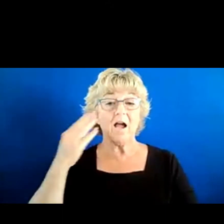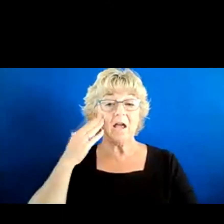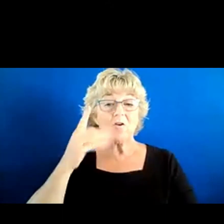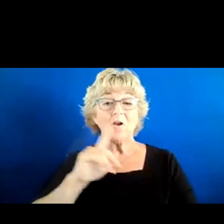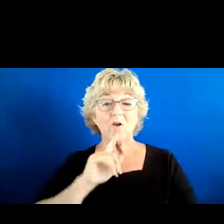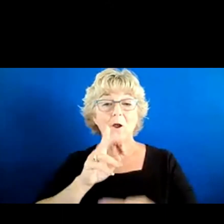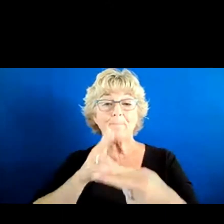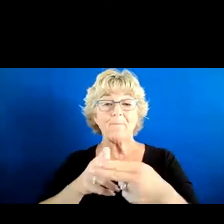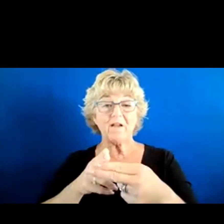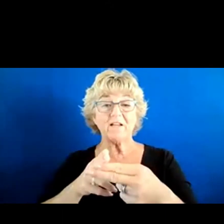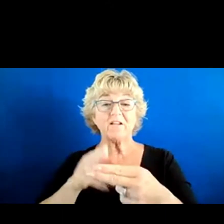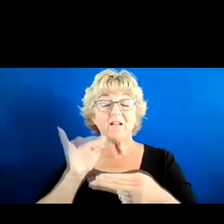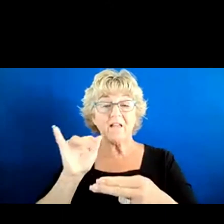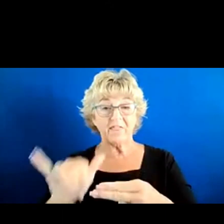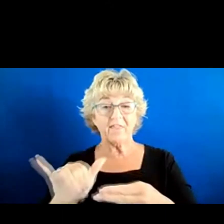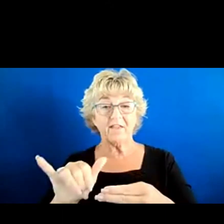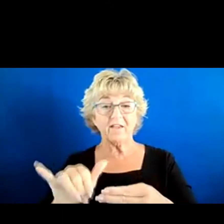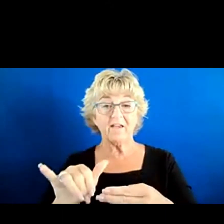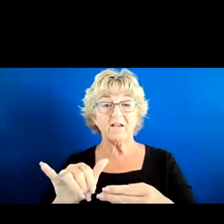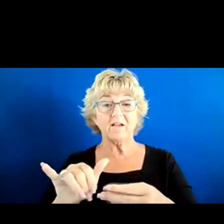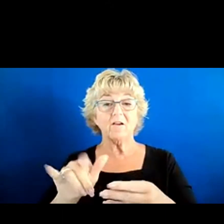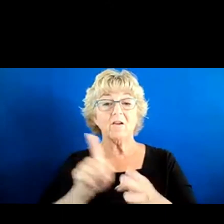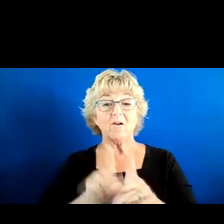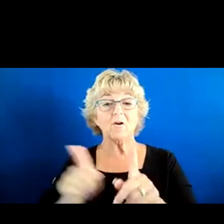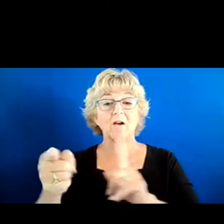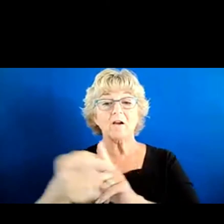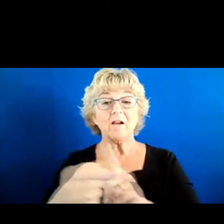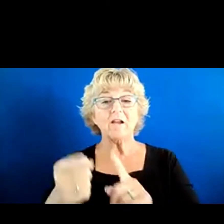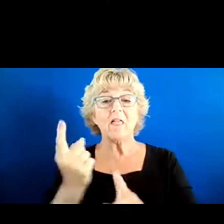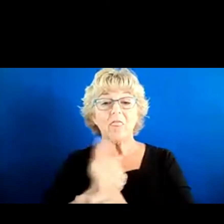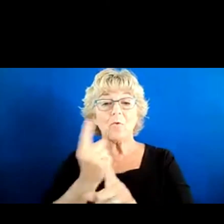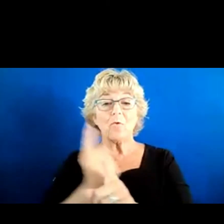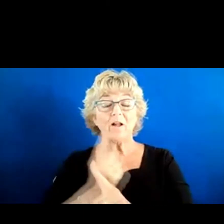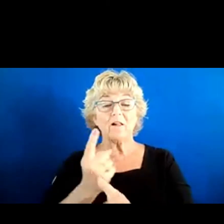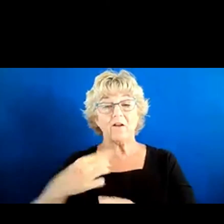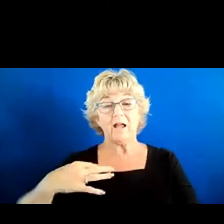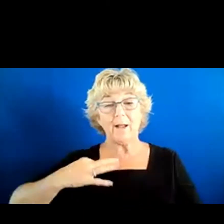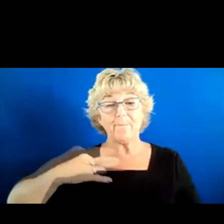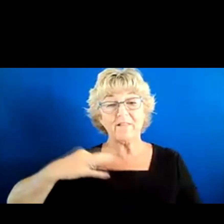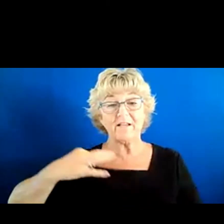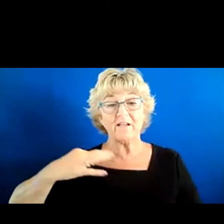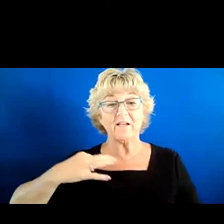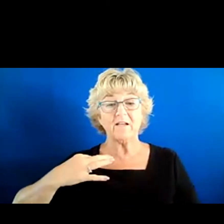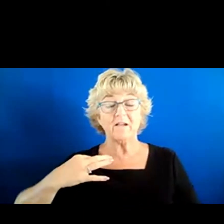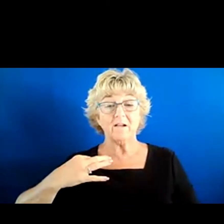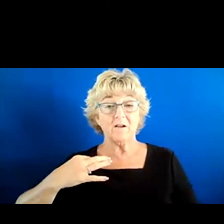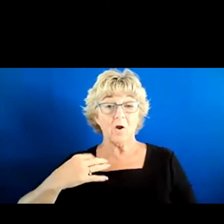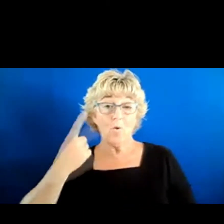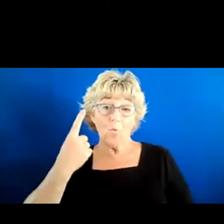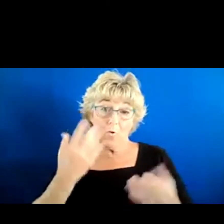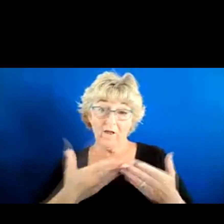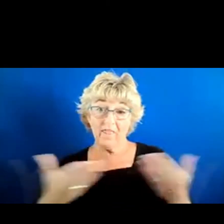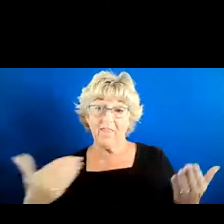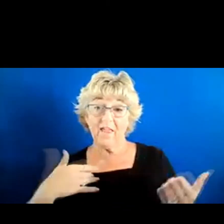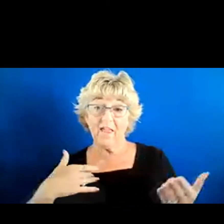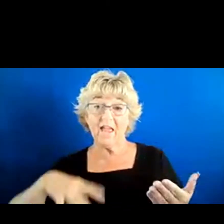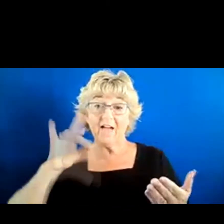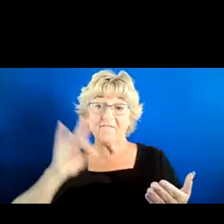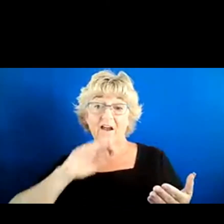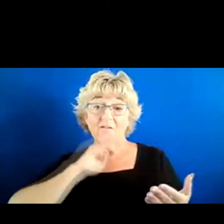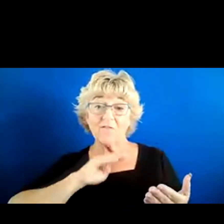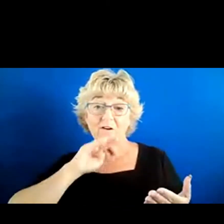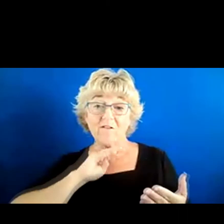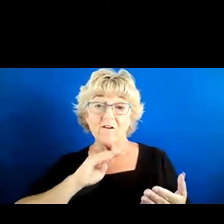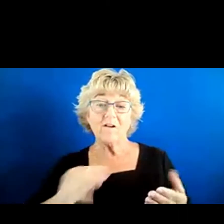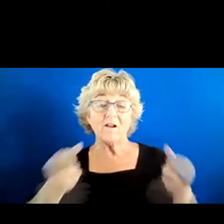initiative is trying to kind of bypass the regular application. Personally, one of the things that I found frustrating is the